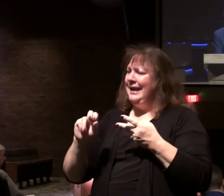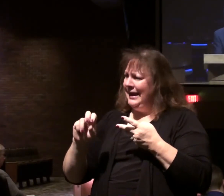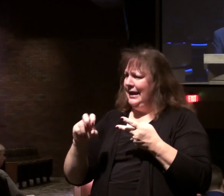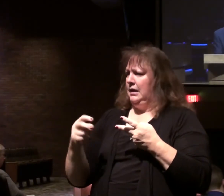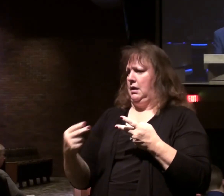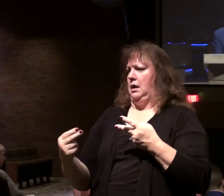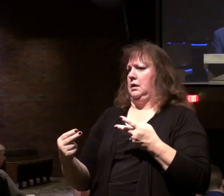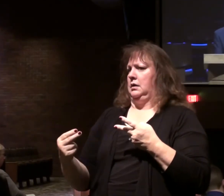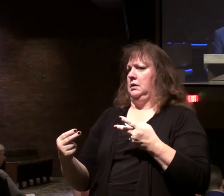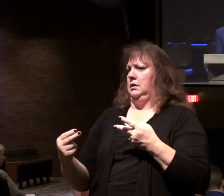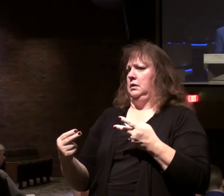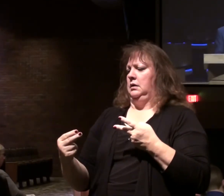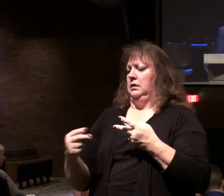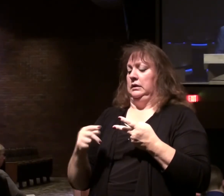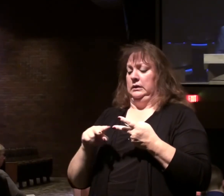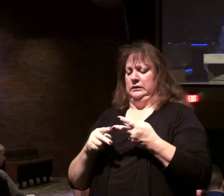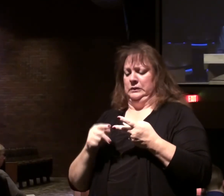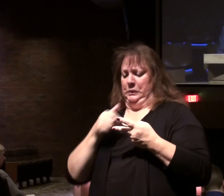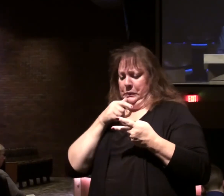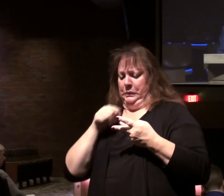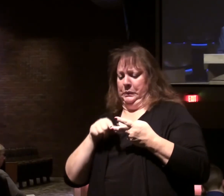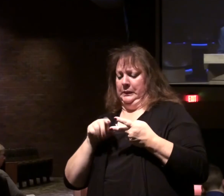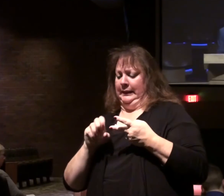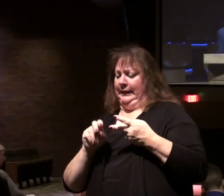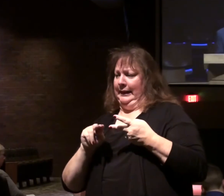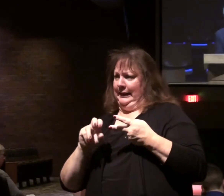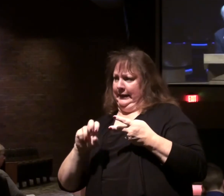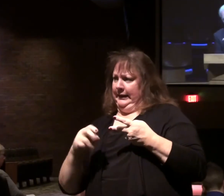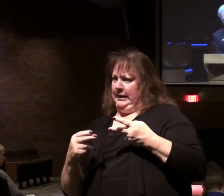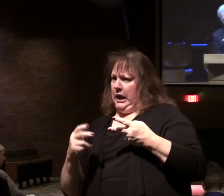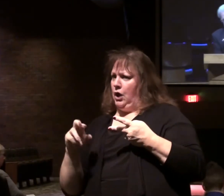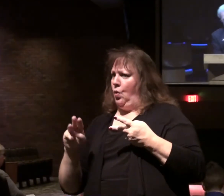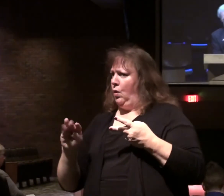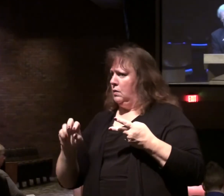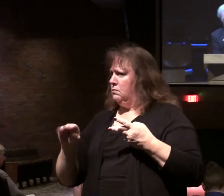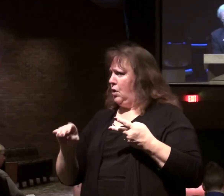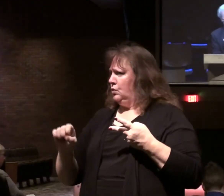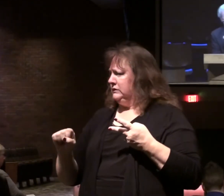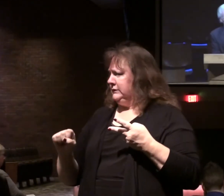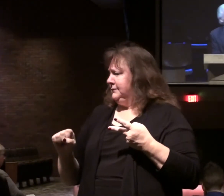there's this agreement then whether the second one would be Enoch or Moses.